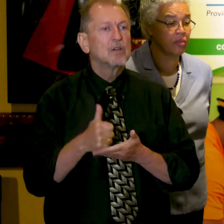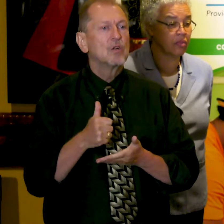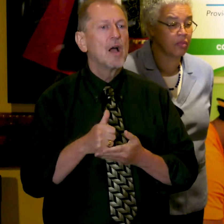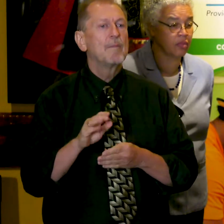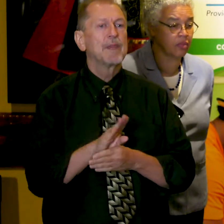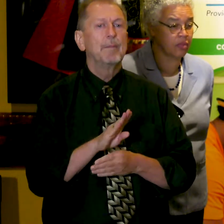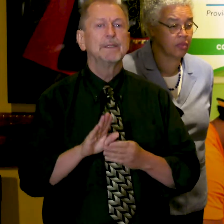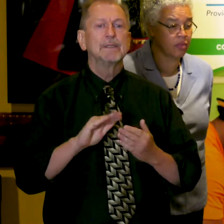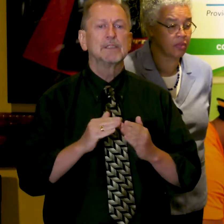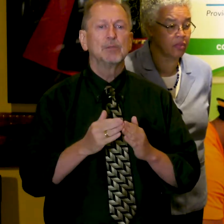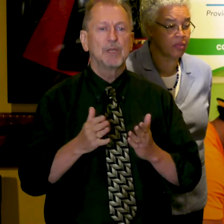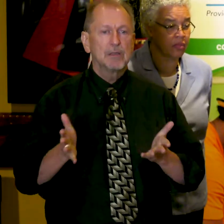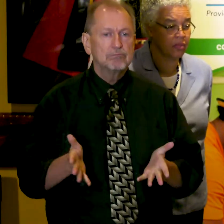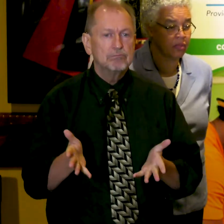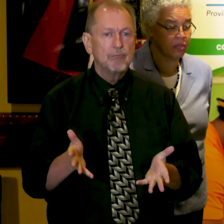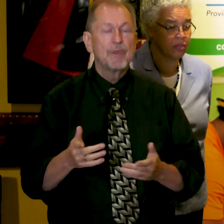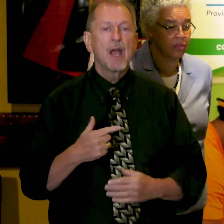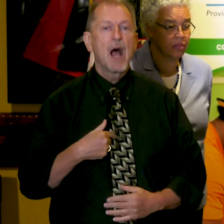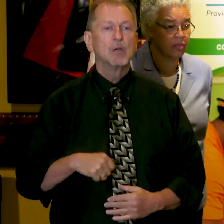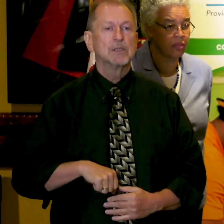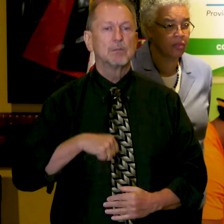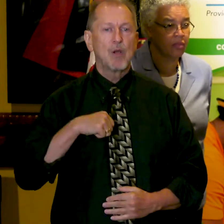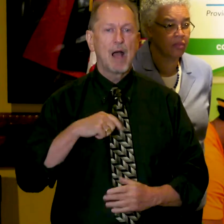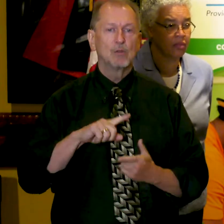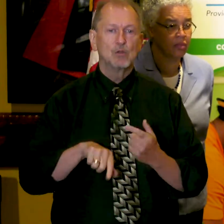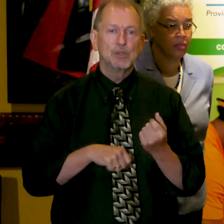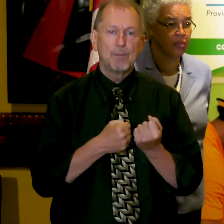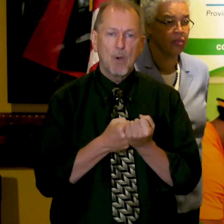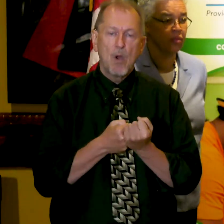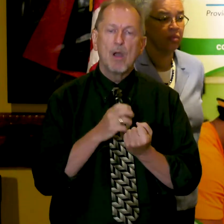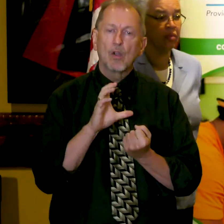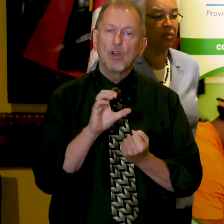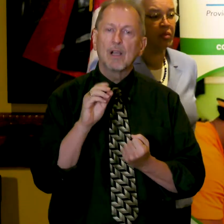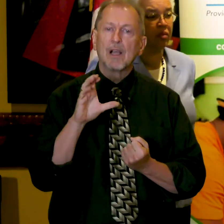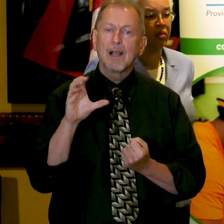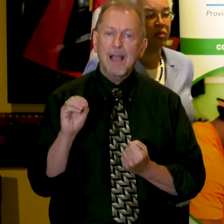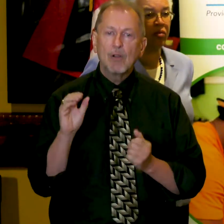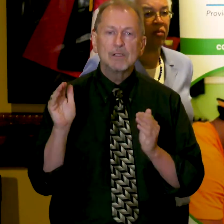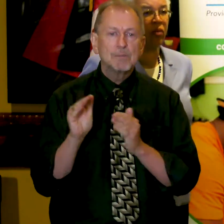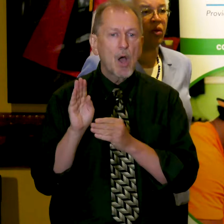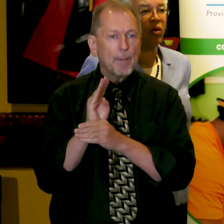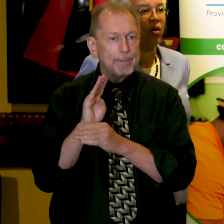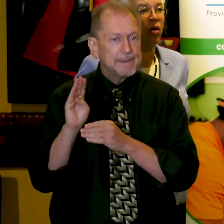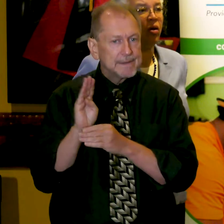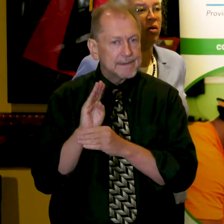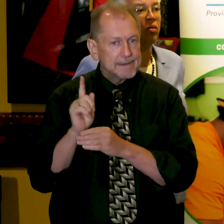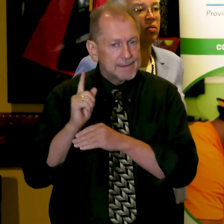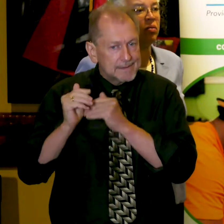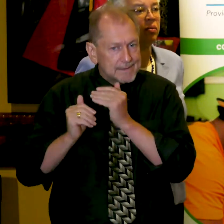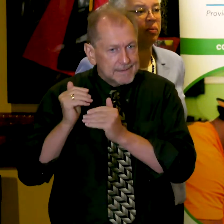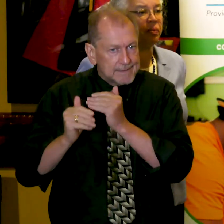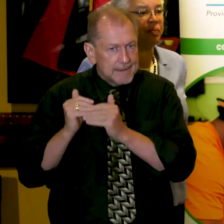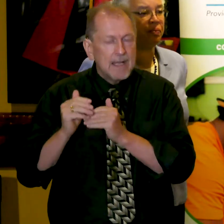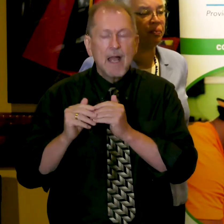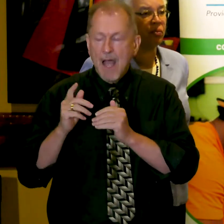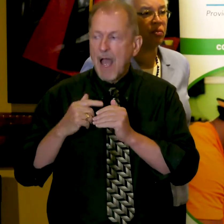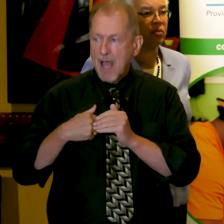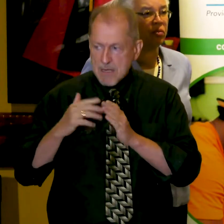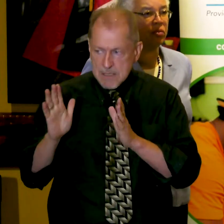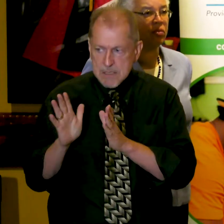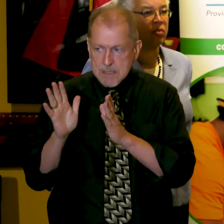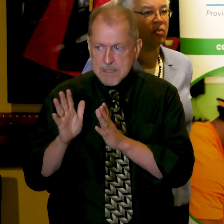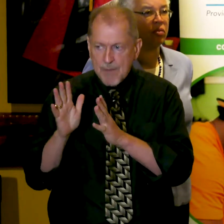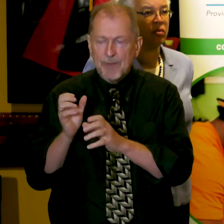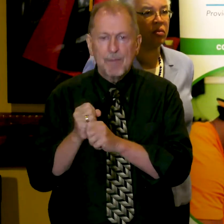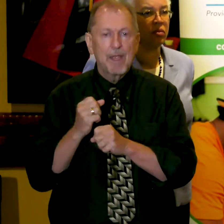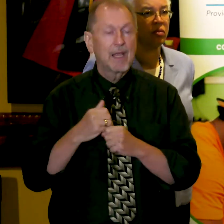alive. I was proud to support the Cook County Small Business Source then and thank BED for their hard work in making